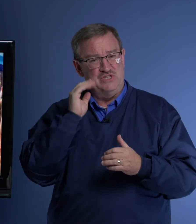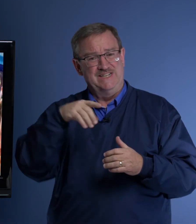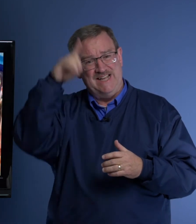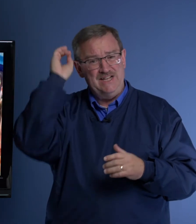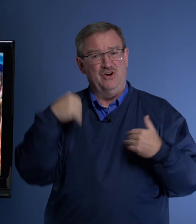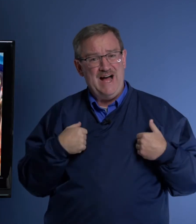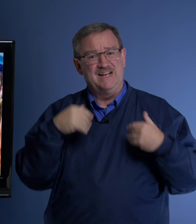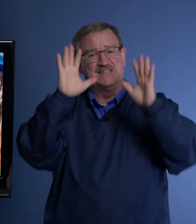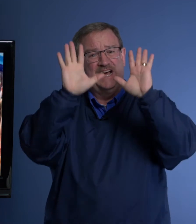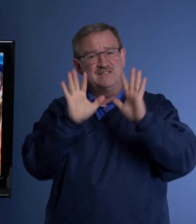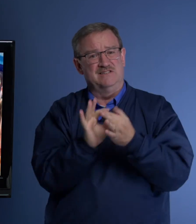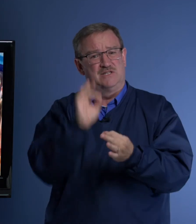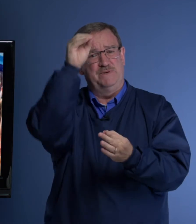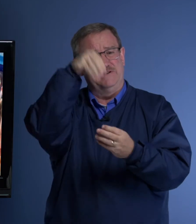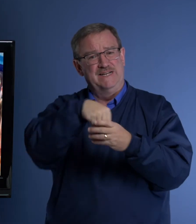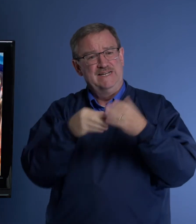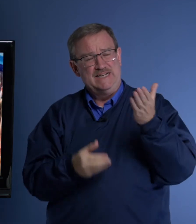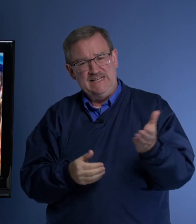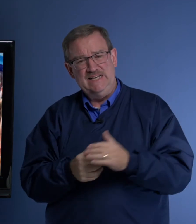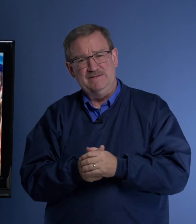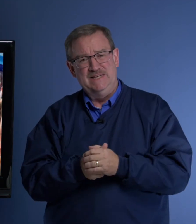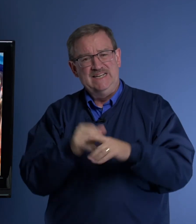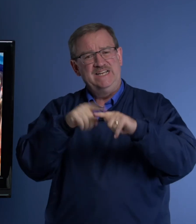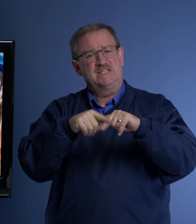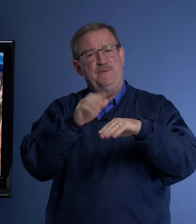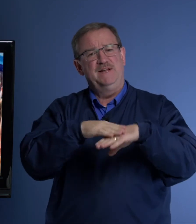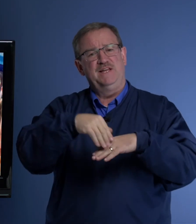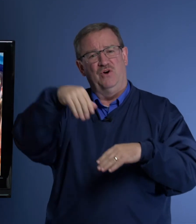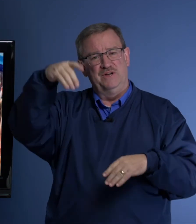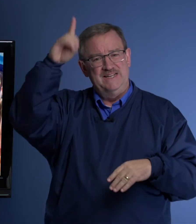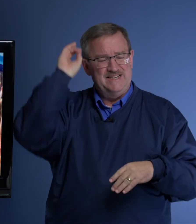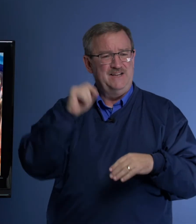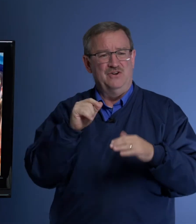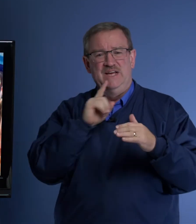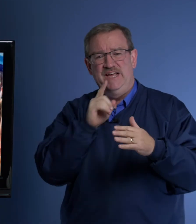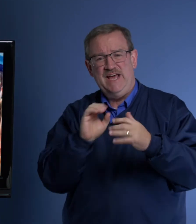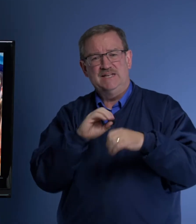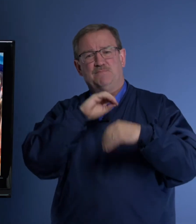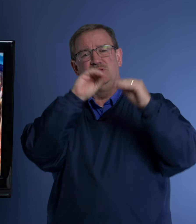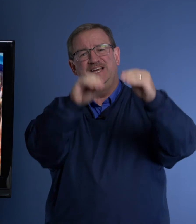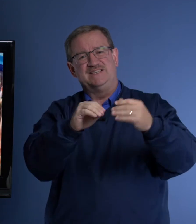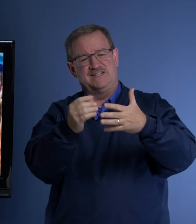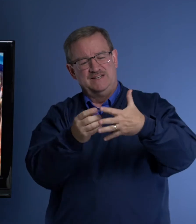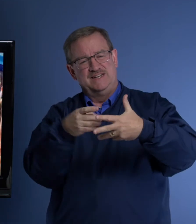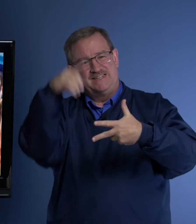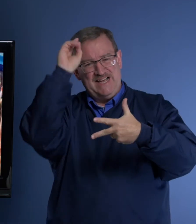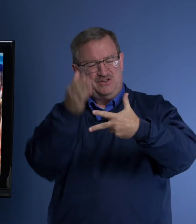that Daniel has an excellent spirit in him. He's depending on Daniel. He has placed Daniel